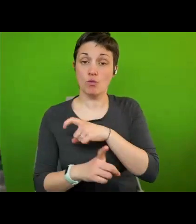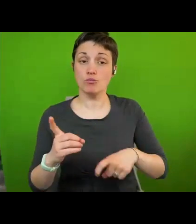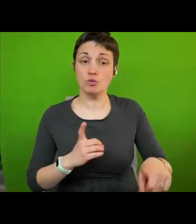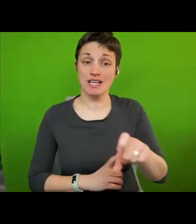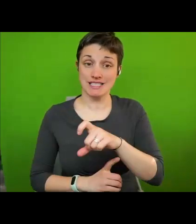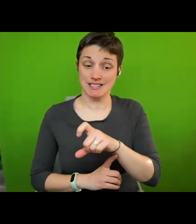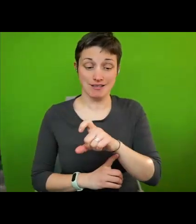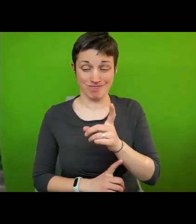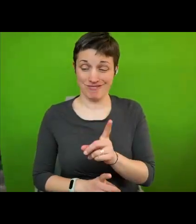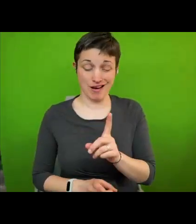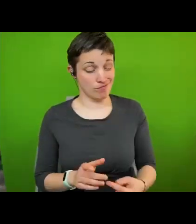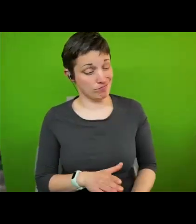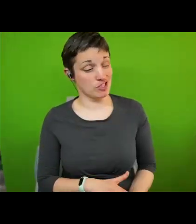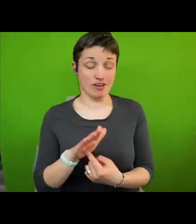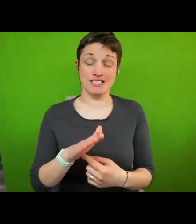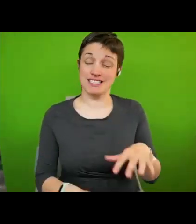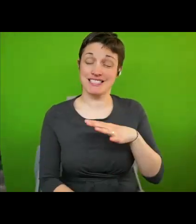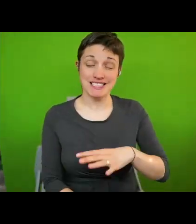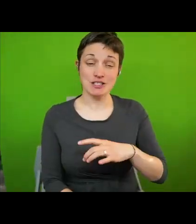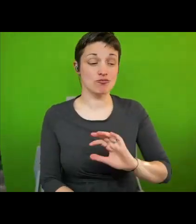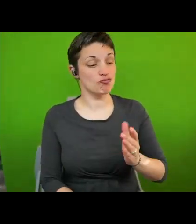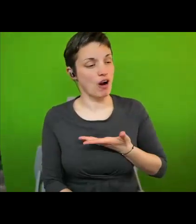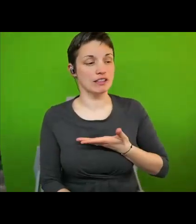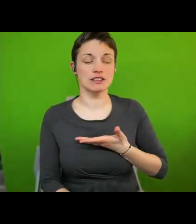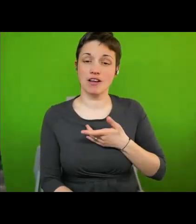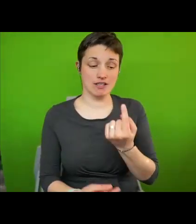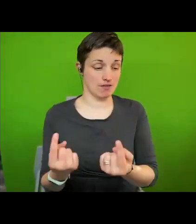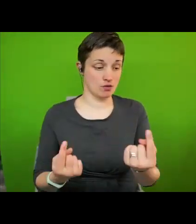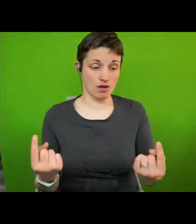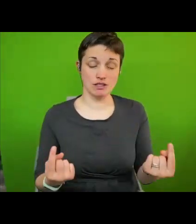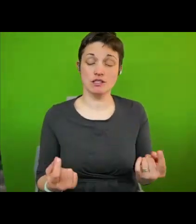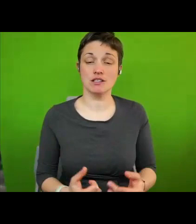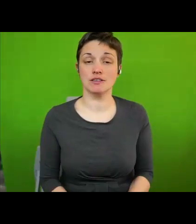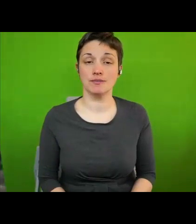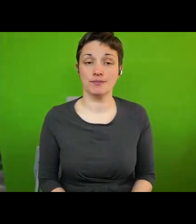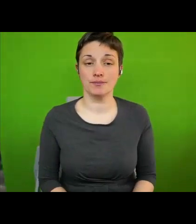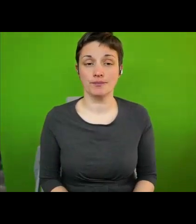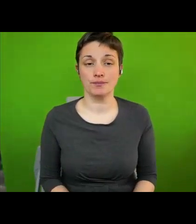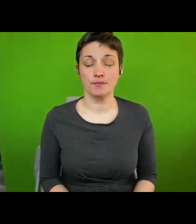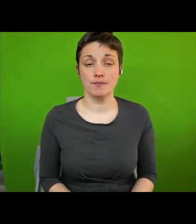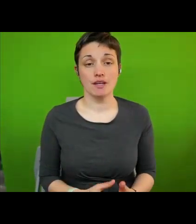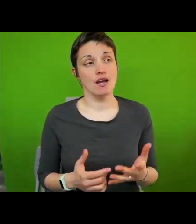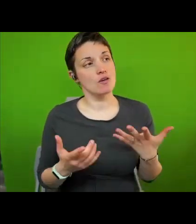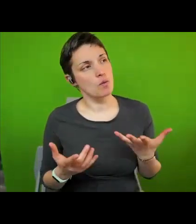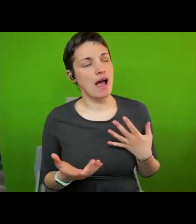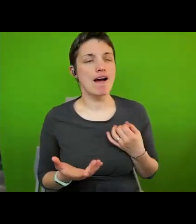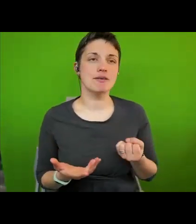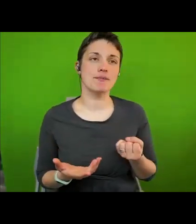prioritize the needs and rights of individuals over other considerations so there is an output element